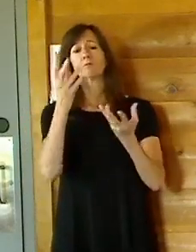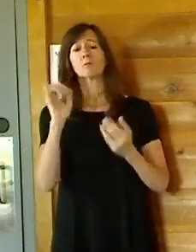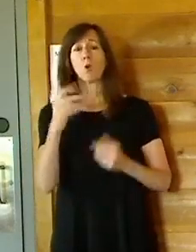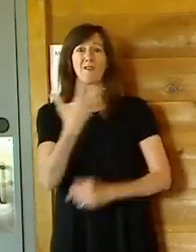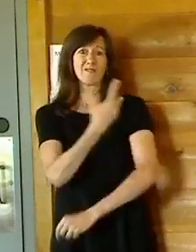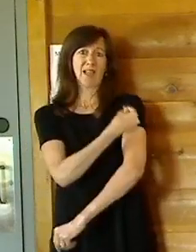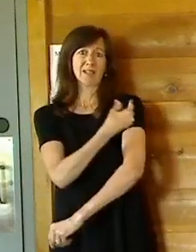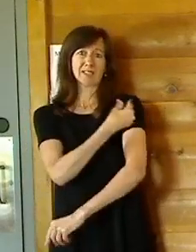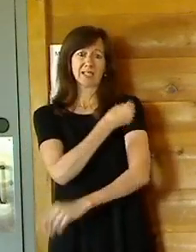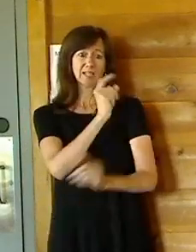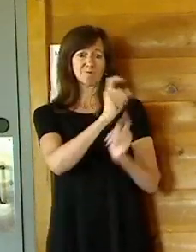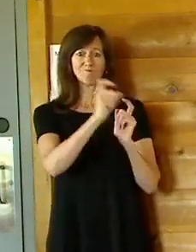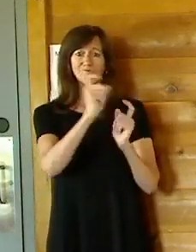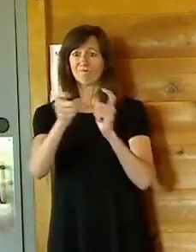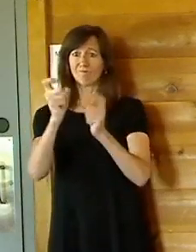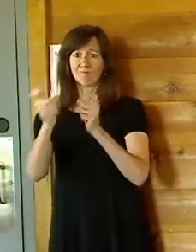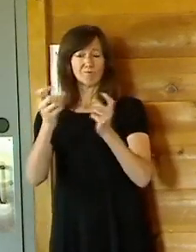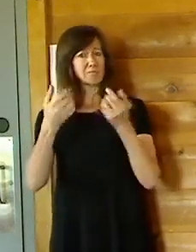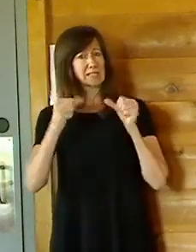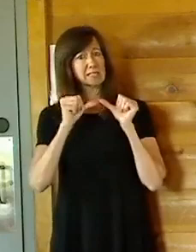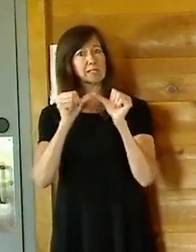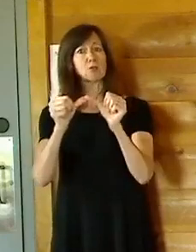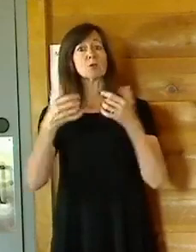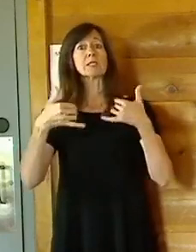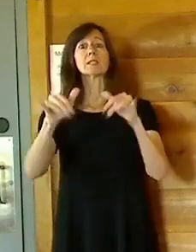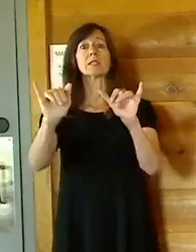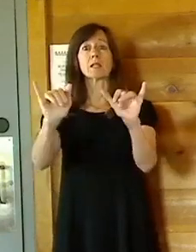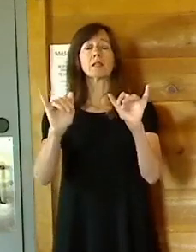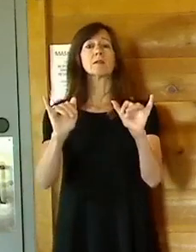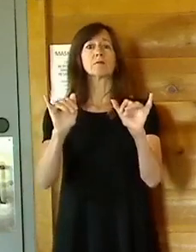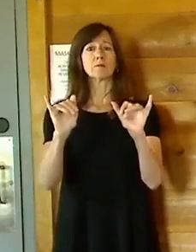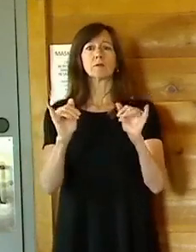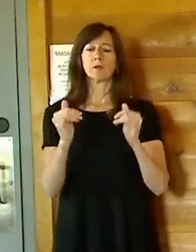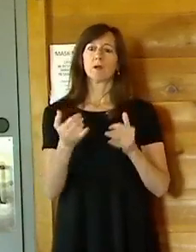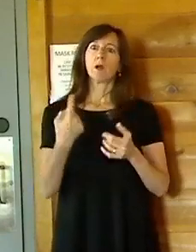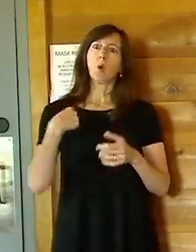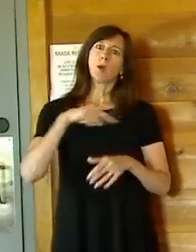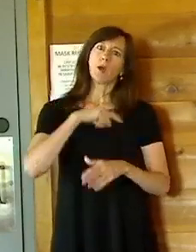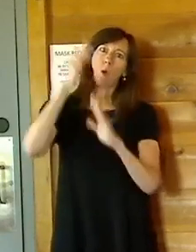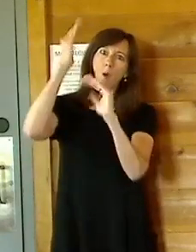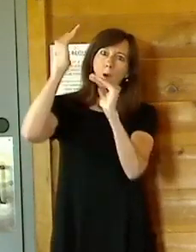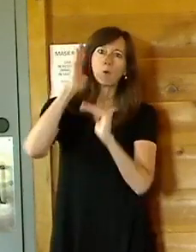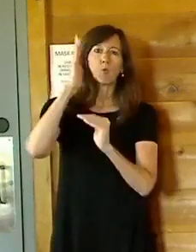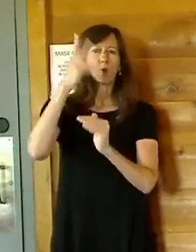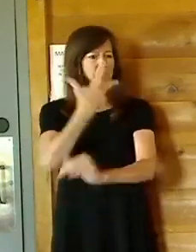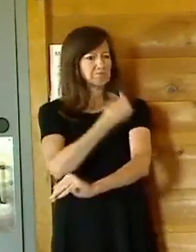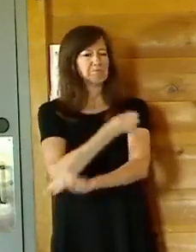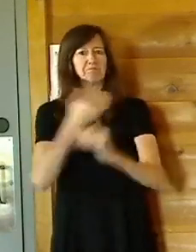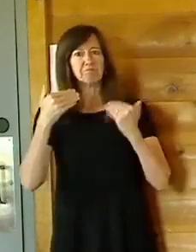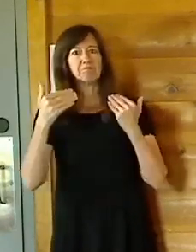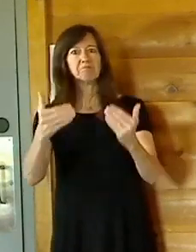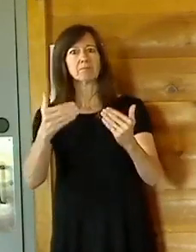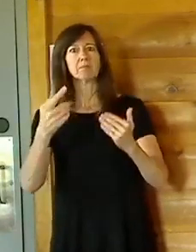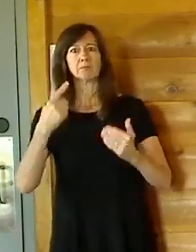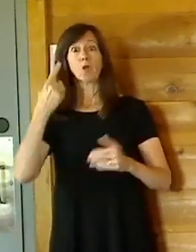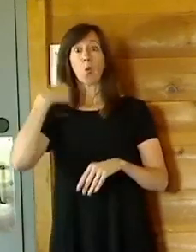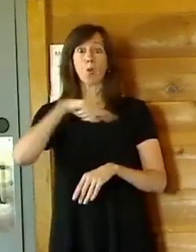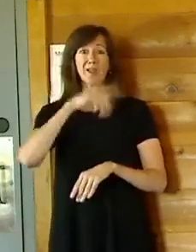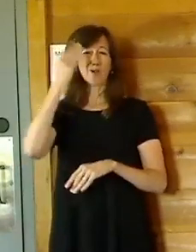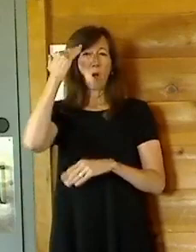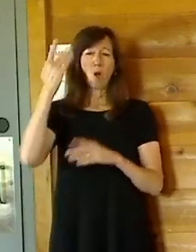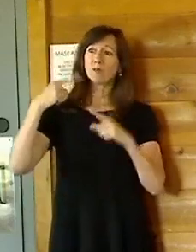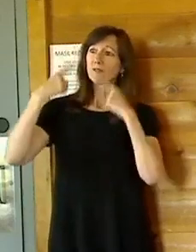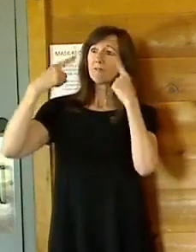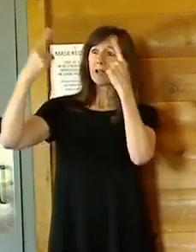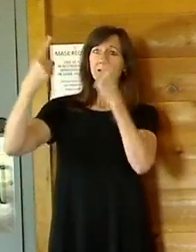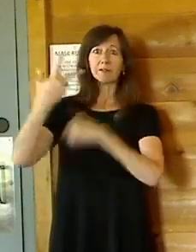continues. We hope you choose to be vaccinated. We know that the vaccine is effective. We know it's effective because we've seen the results. And of course, we